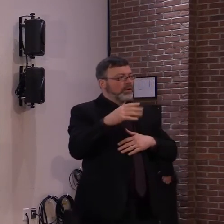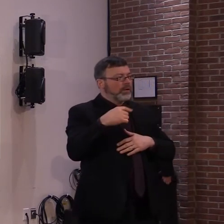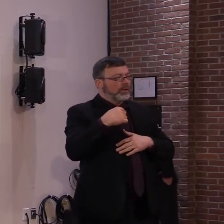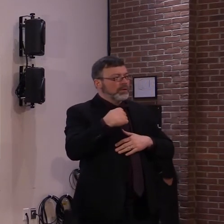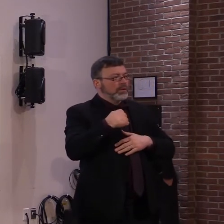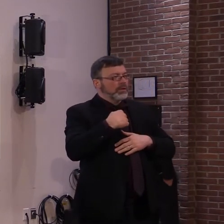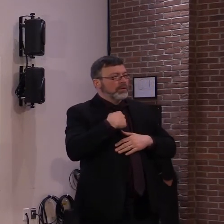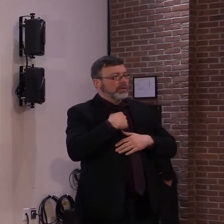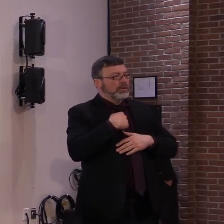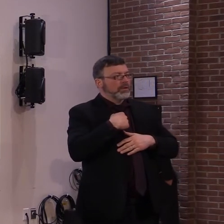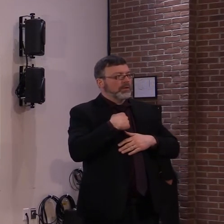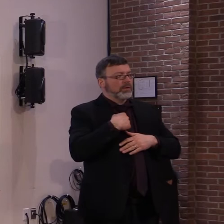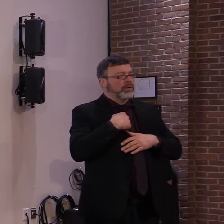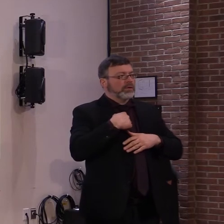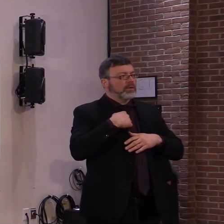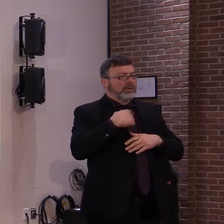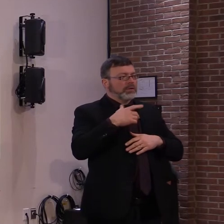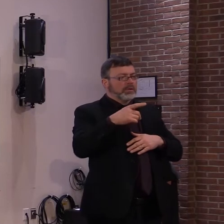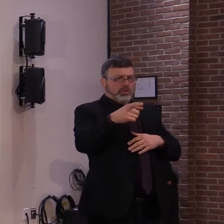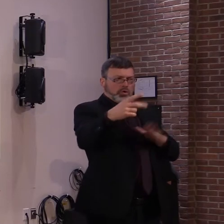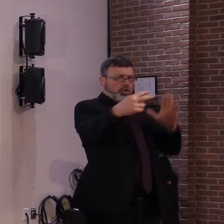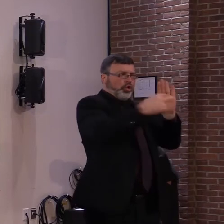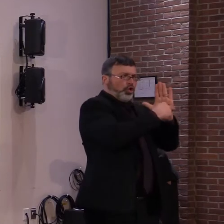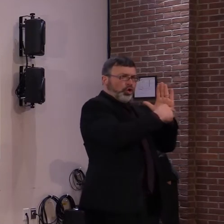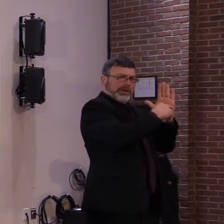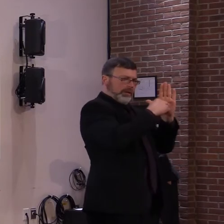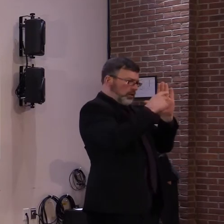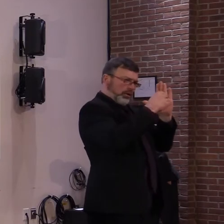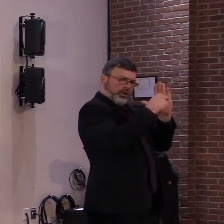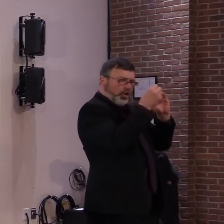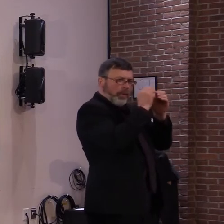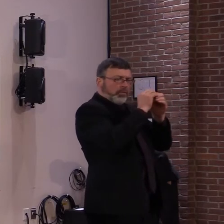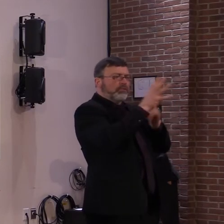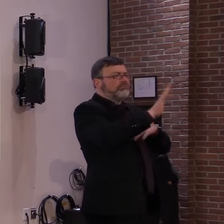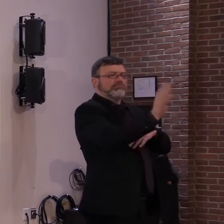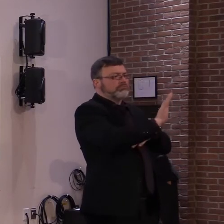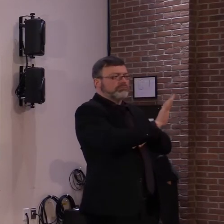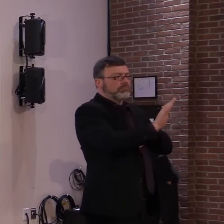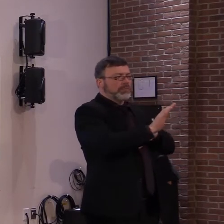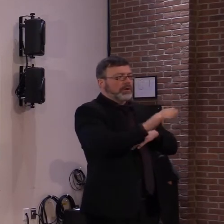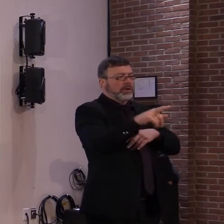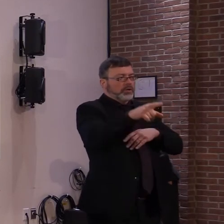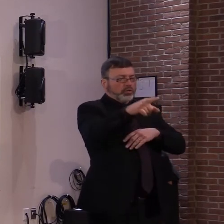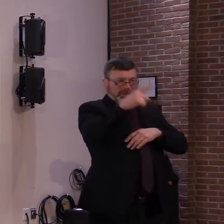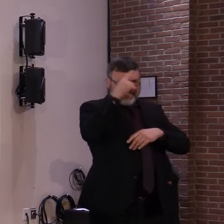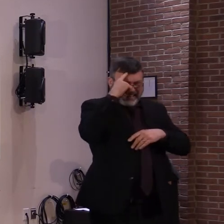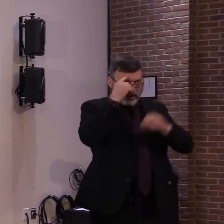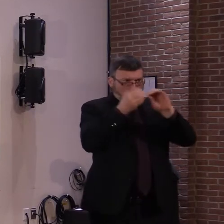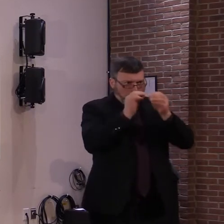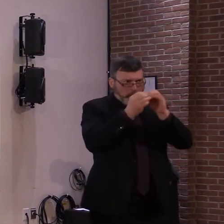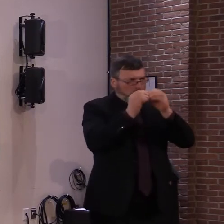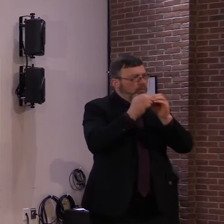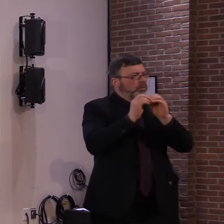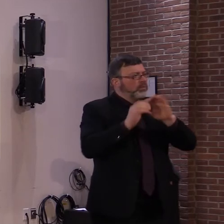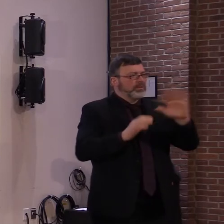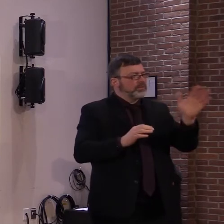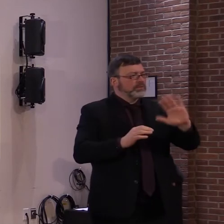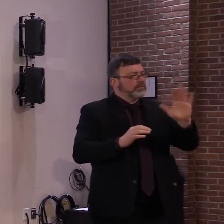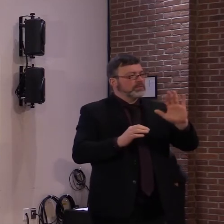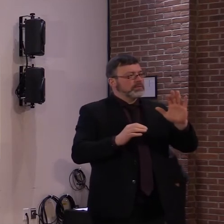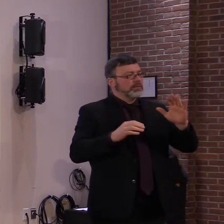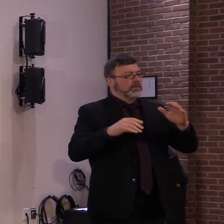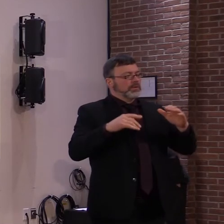message that needs to get across today, it is this is a every day of the year exercise right now for all of us